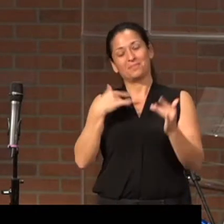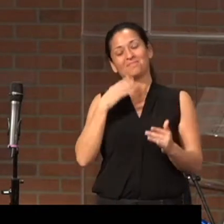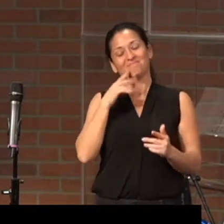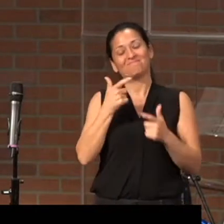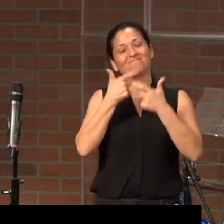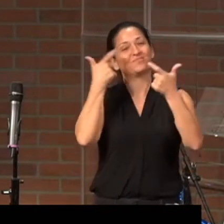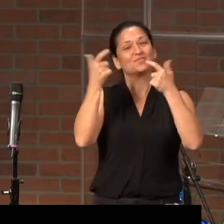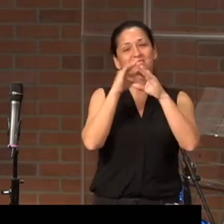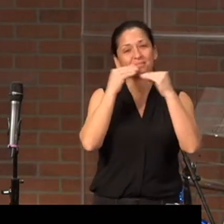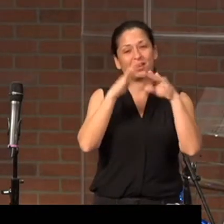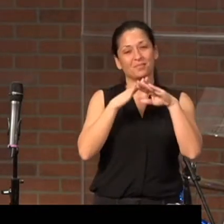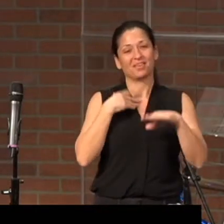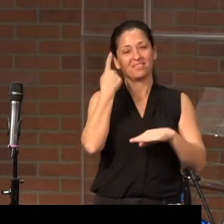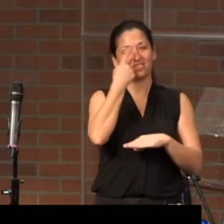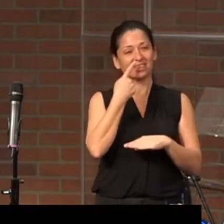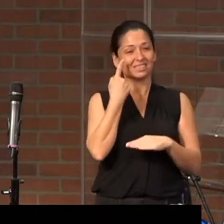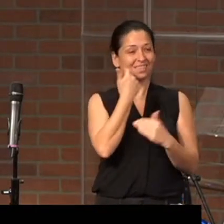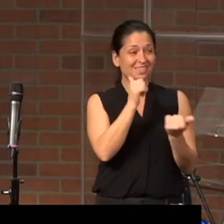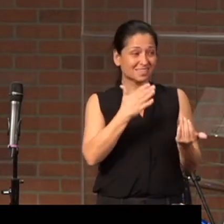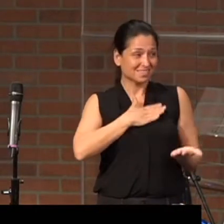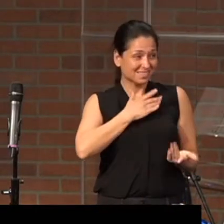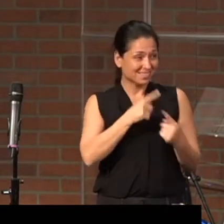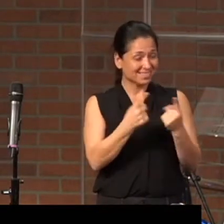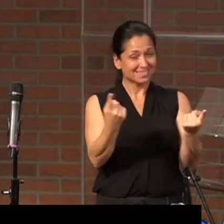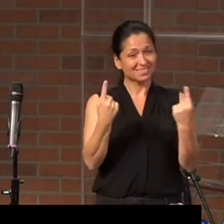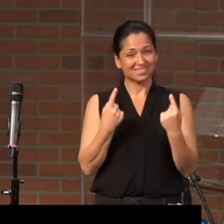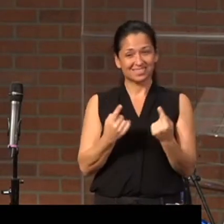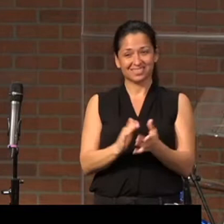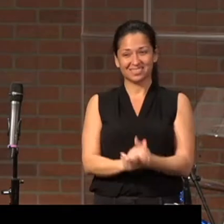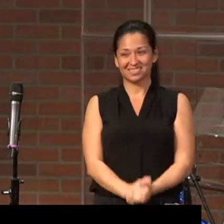face. Anybody be willing to come up and do that?